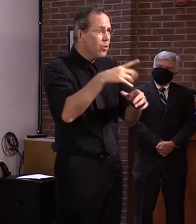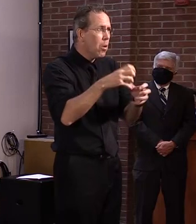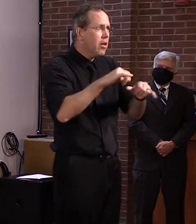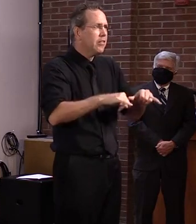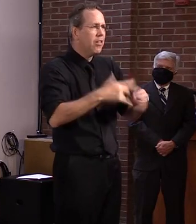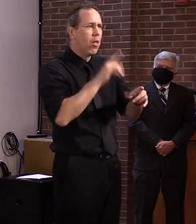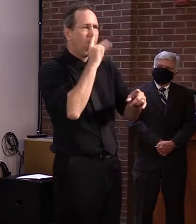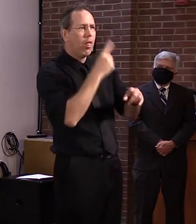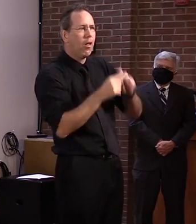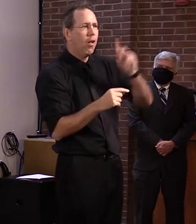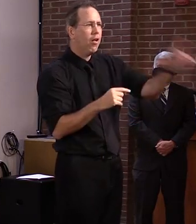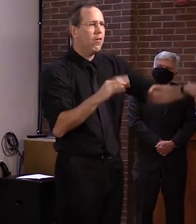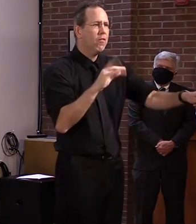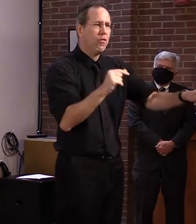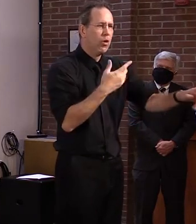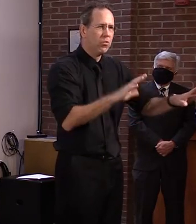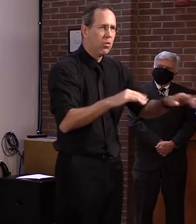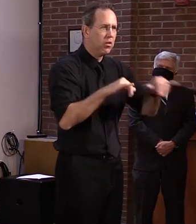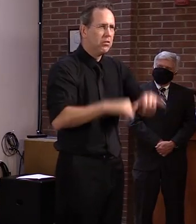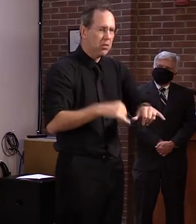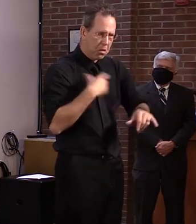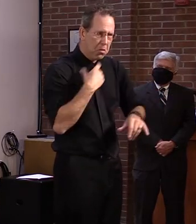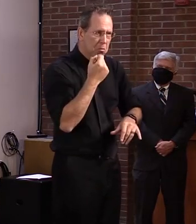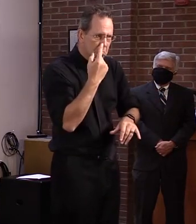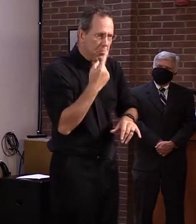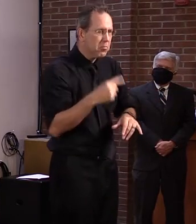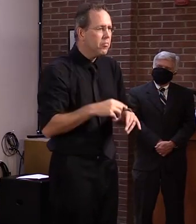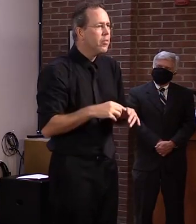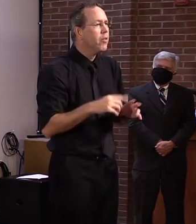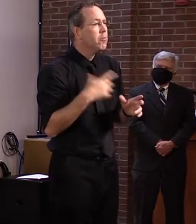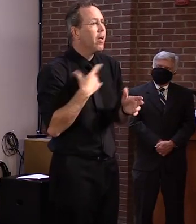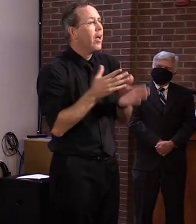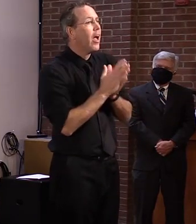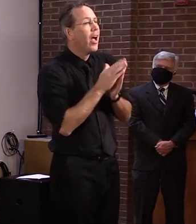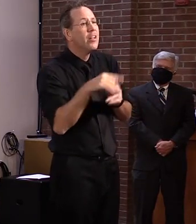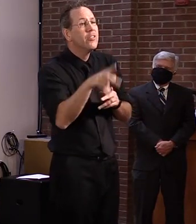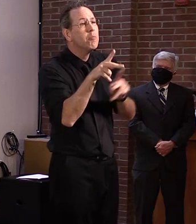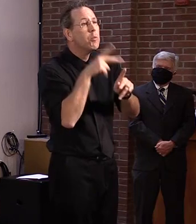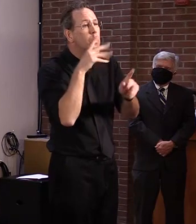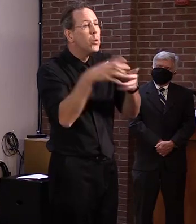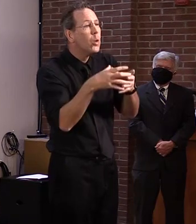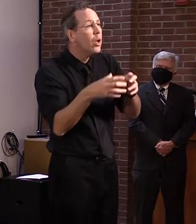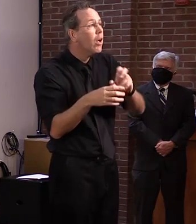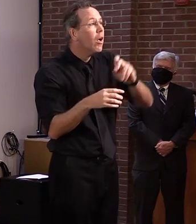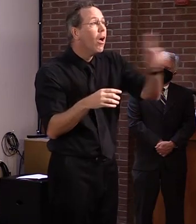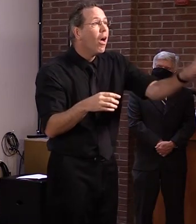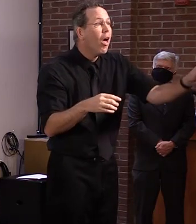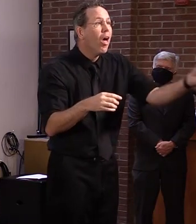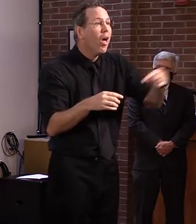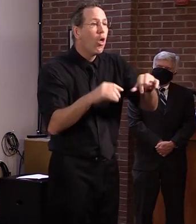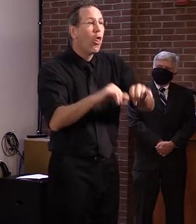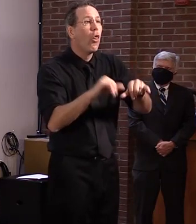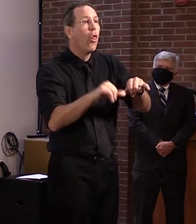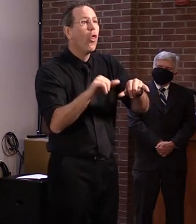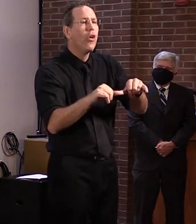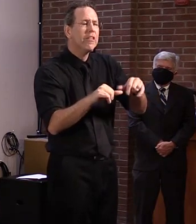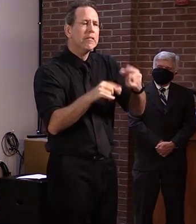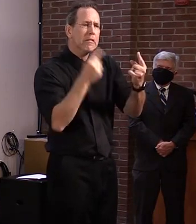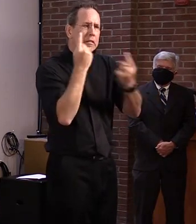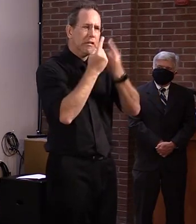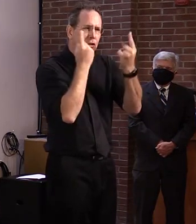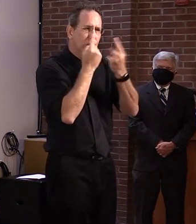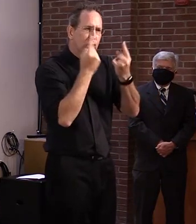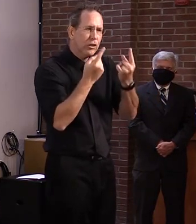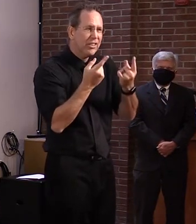stay in Vermont. Uh, I would, uh, I would ask the reader maybe to, to reflect on that. Uh, maybe, uh, maybe become Vermont